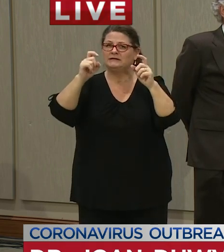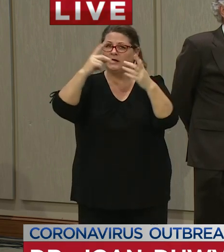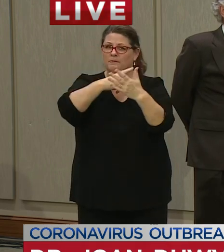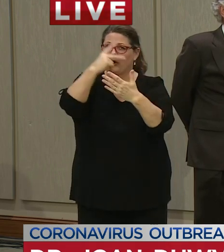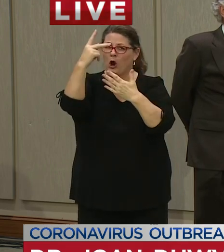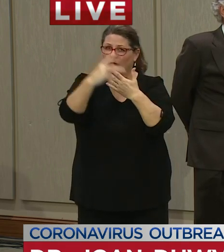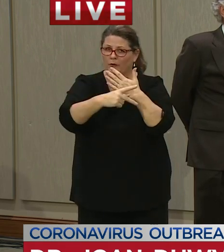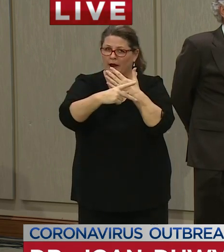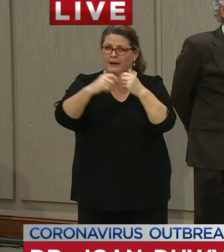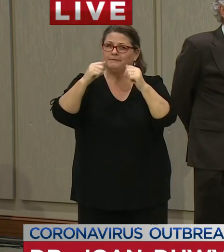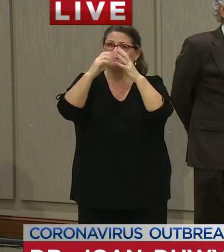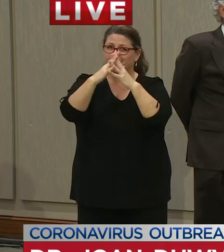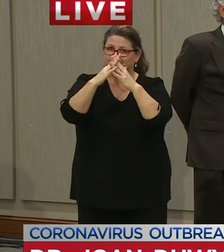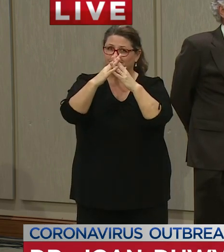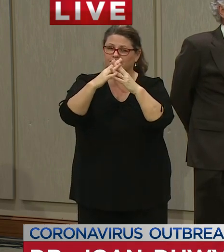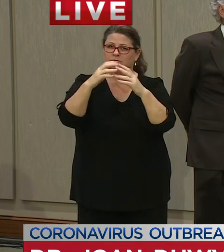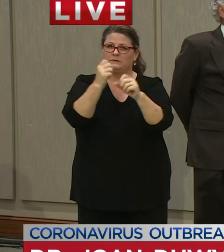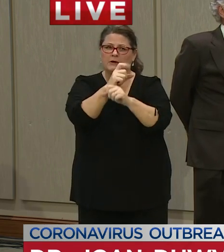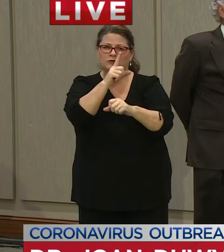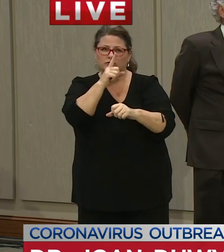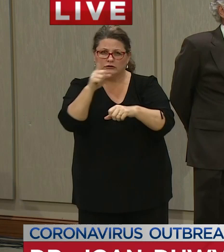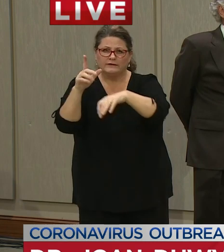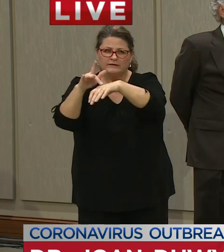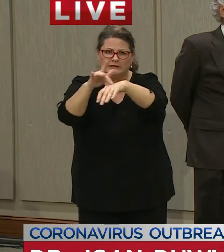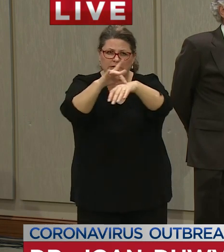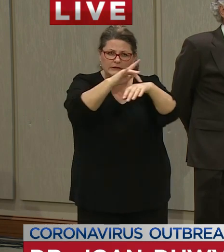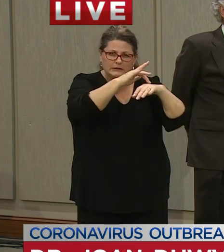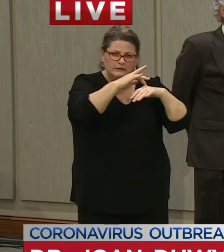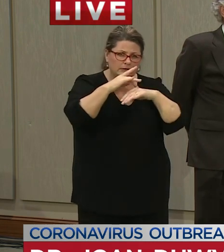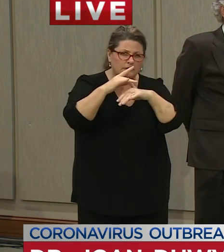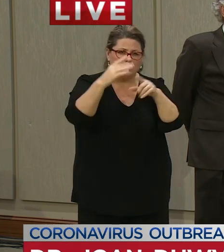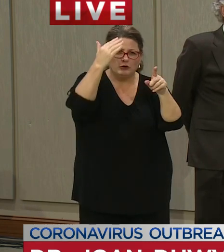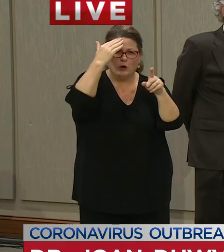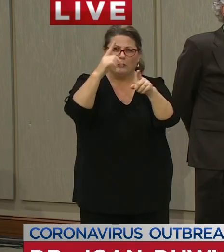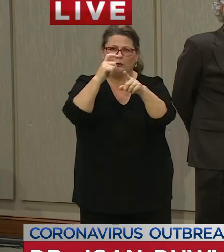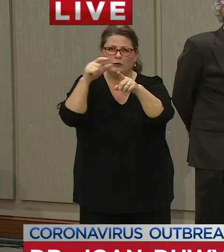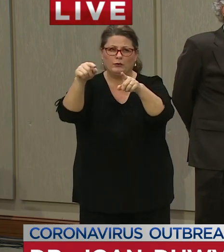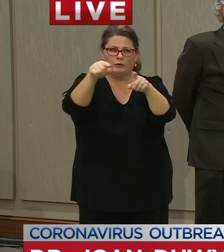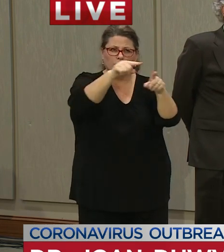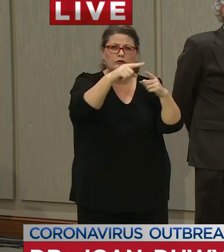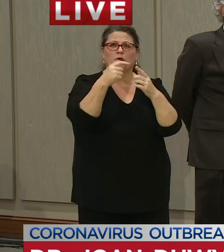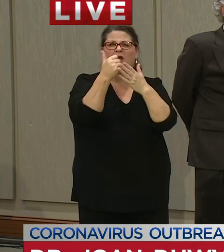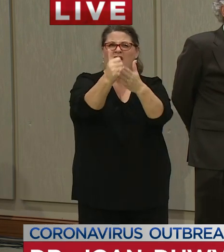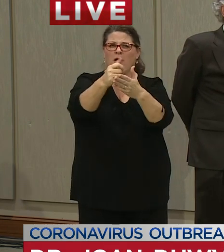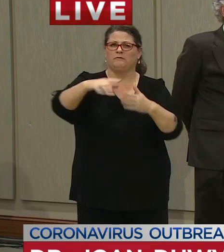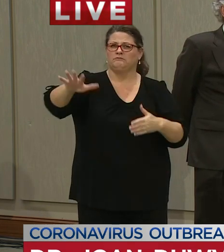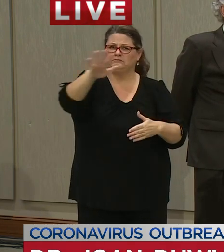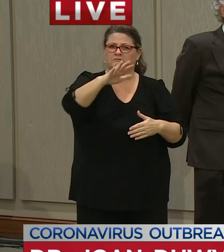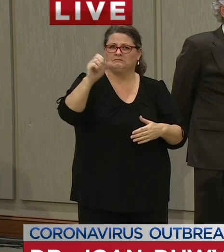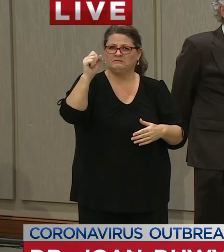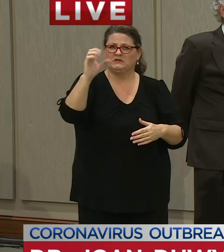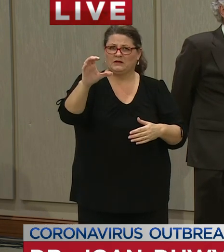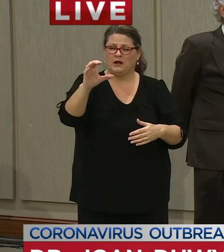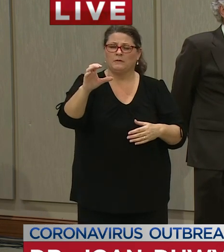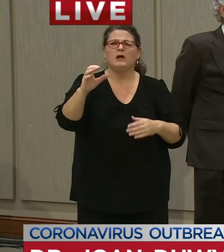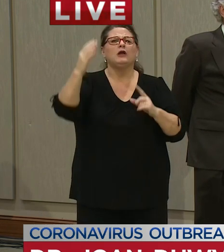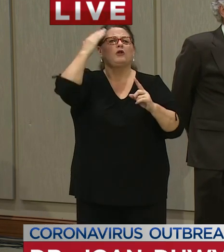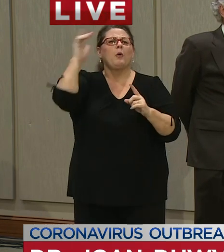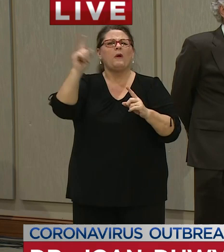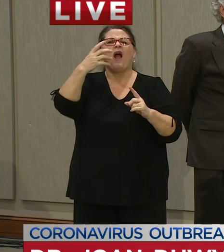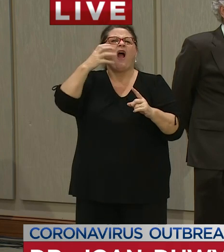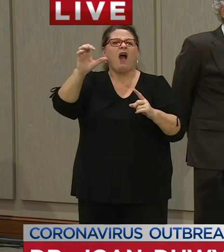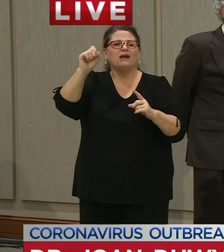understanding of infection prevalence among all South Carolinians testing helps us to quickly identify hot spots